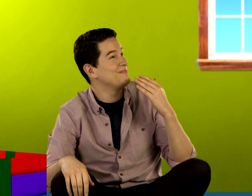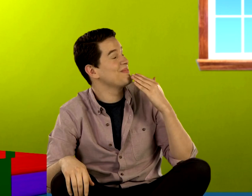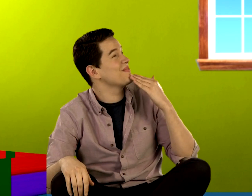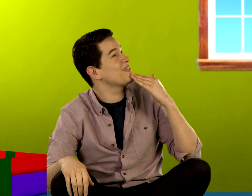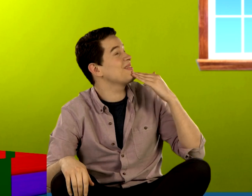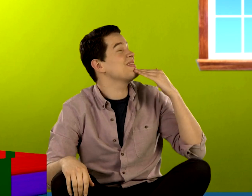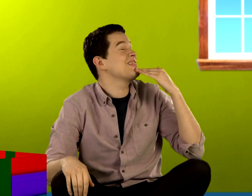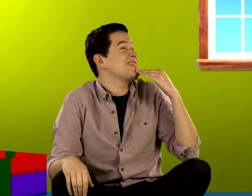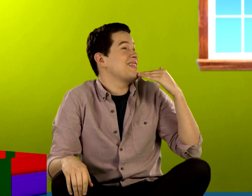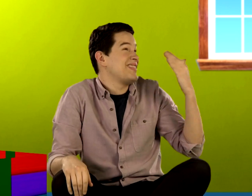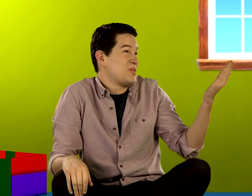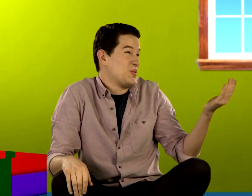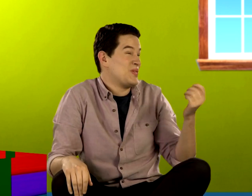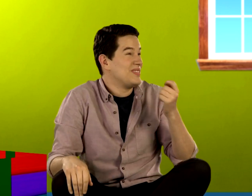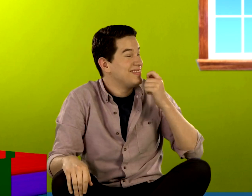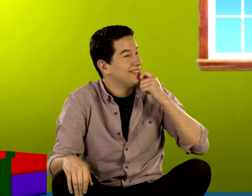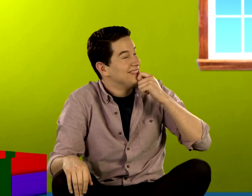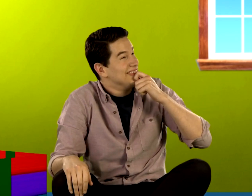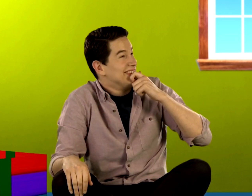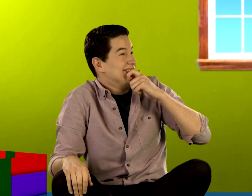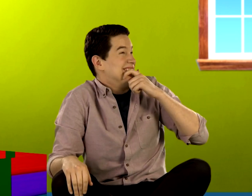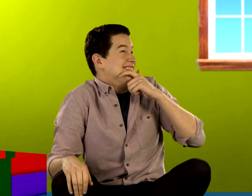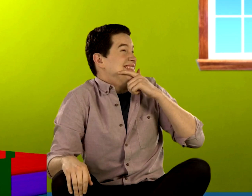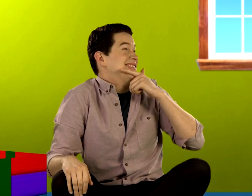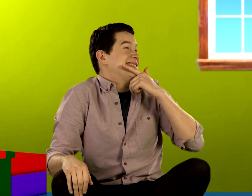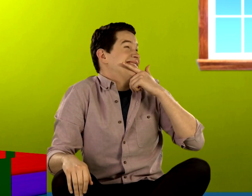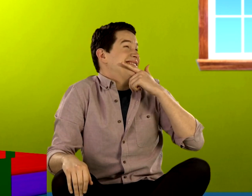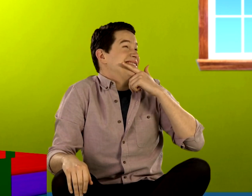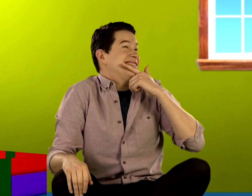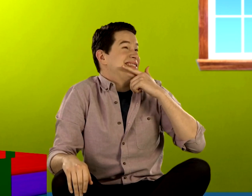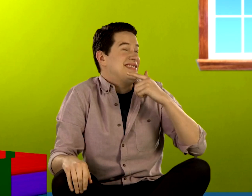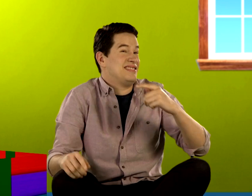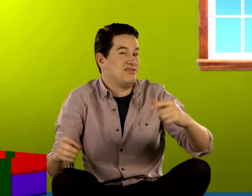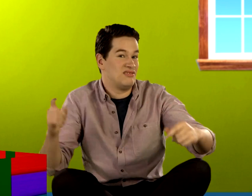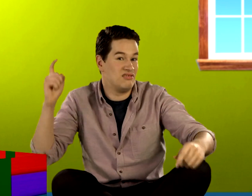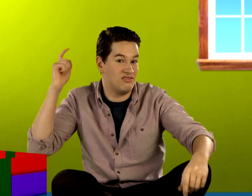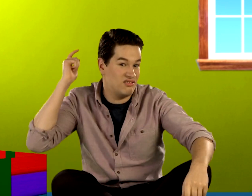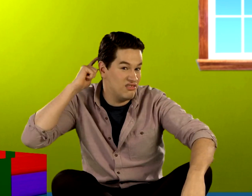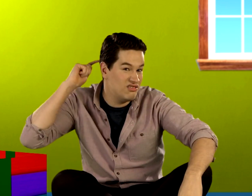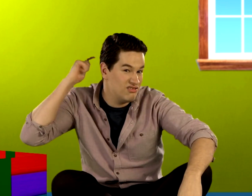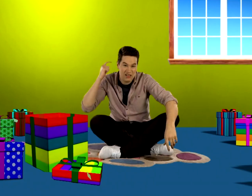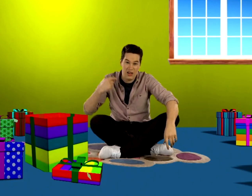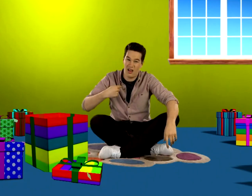I said thank you, nicely. I tried to smile. But what was I thinking all the while?